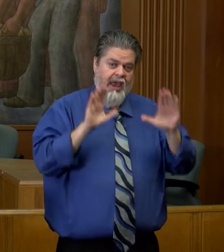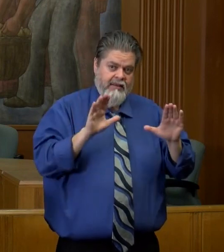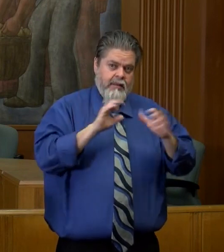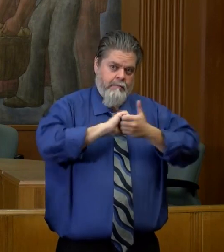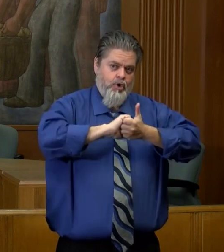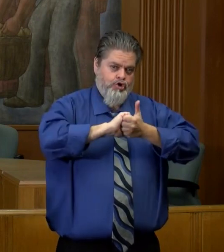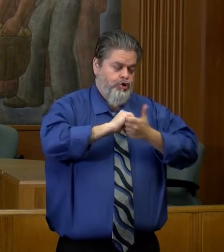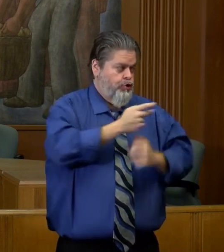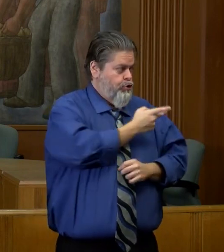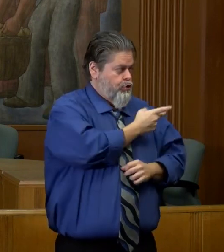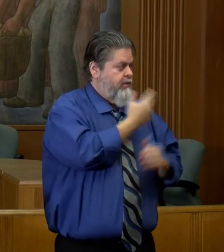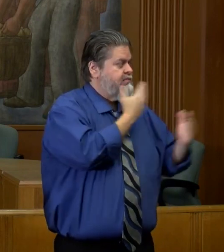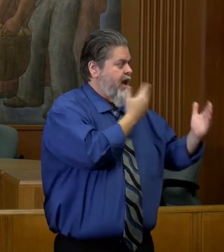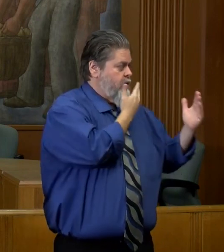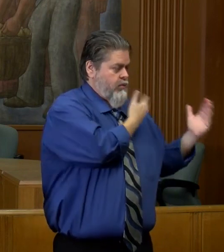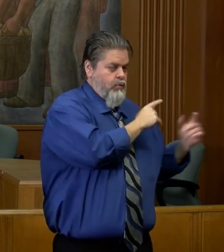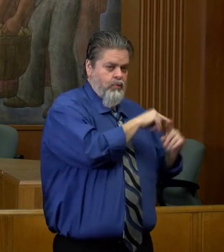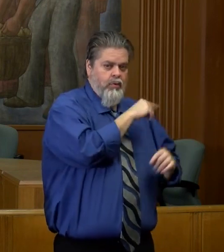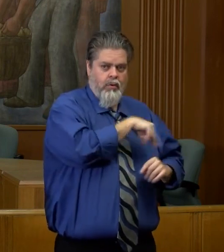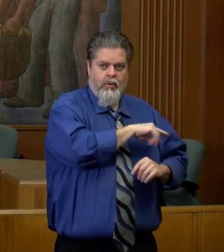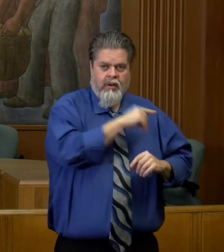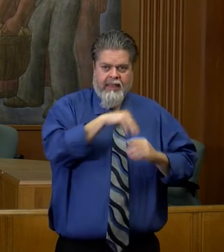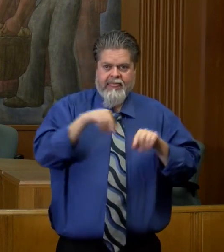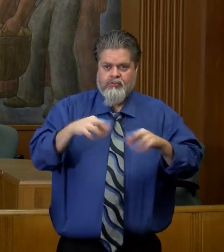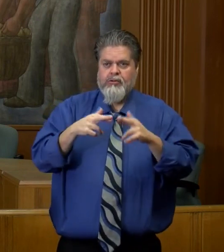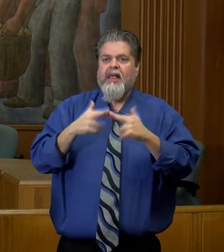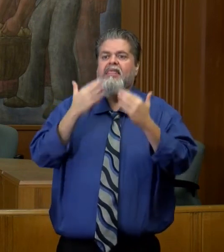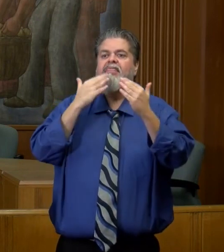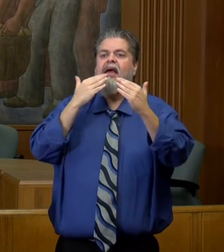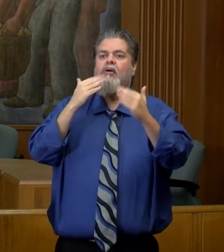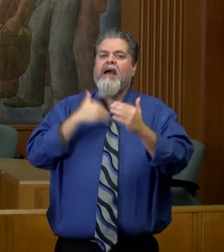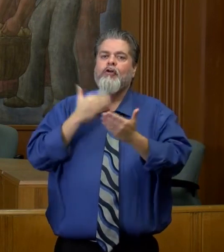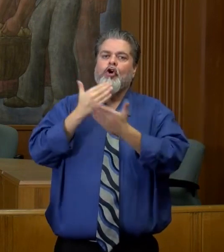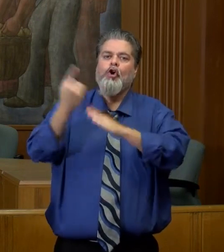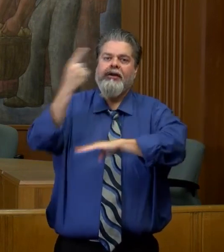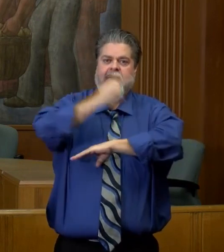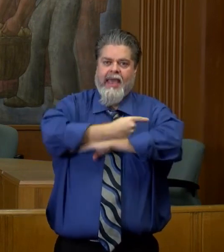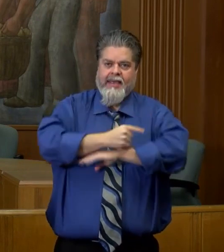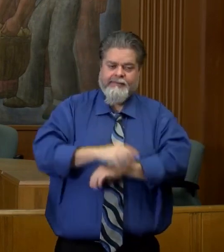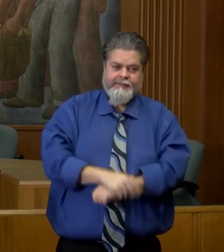thank you for your partnership with this region thank you everyone have a good day thank you for your